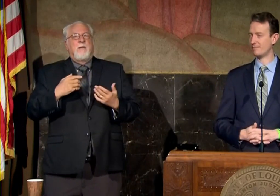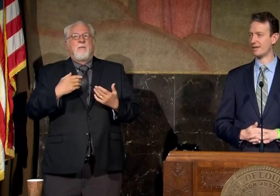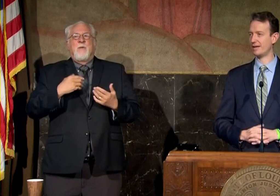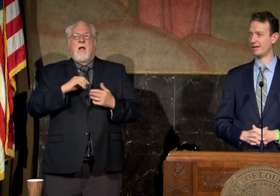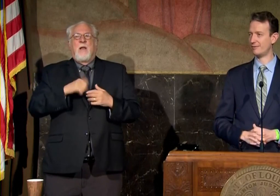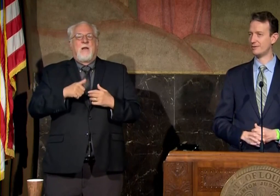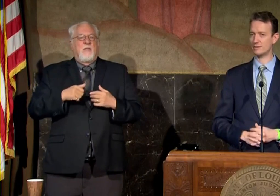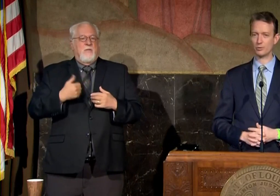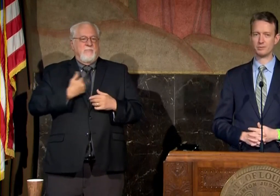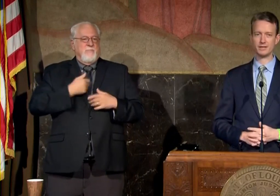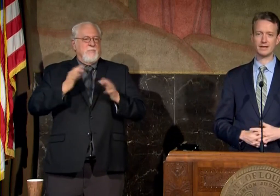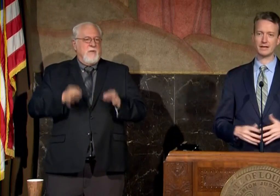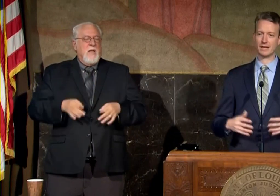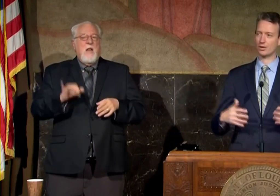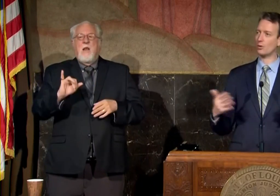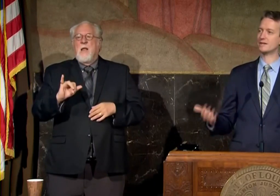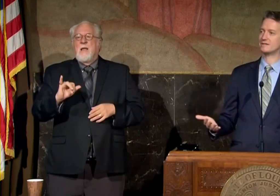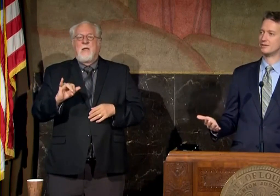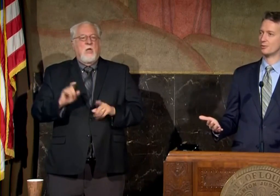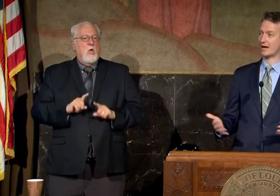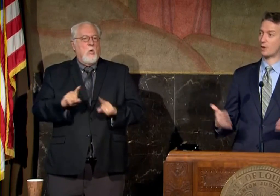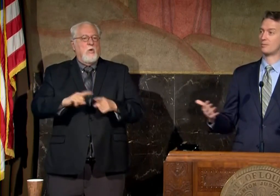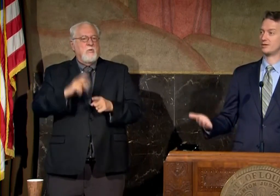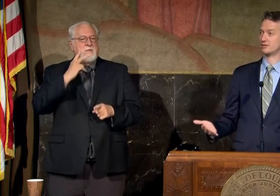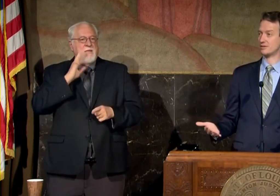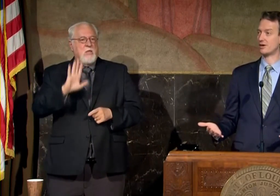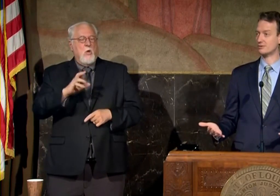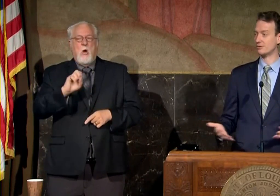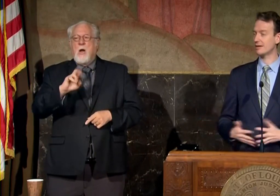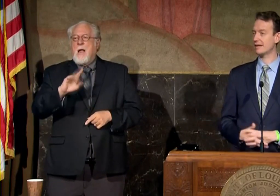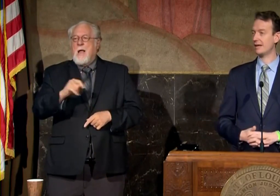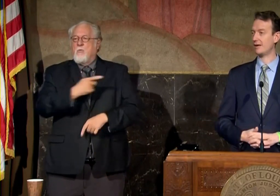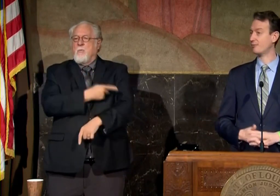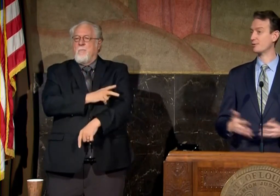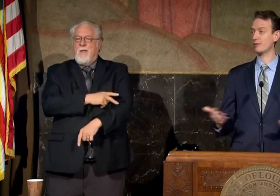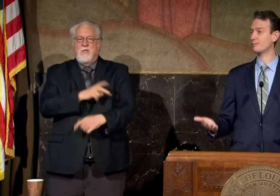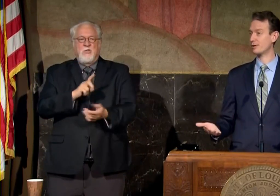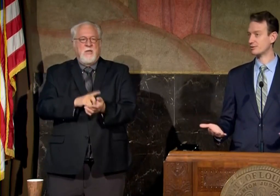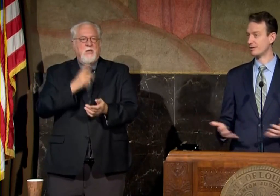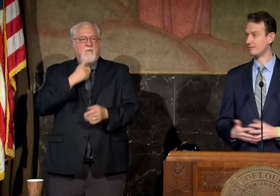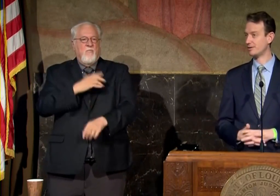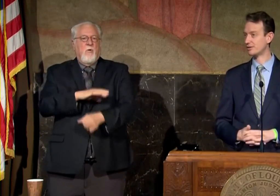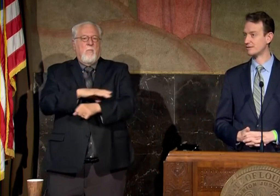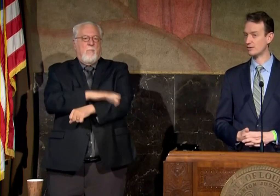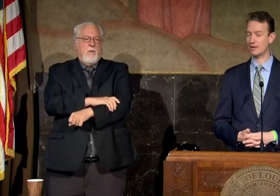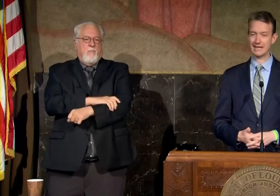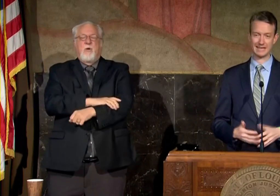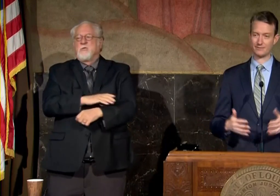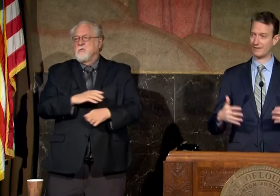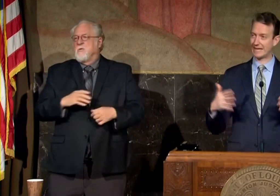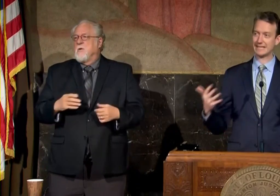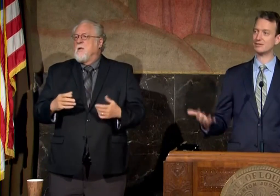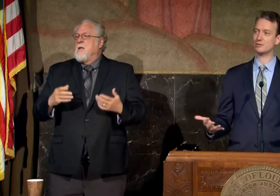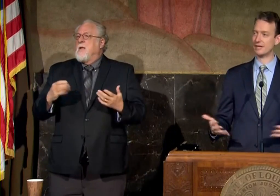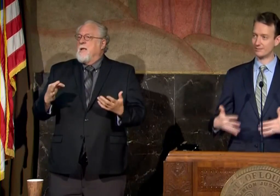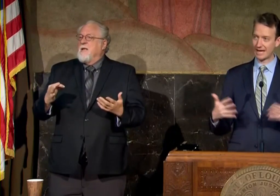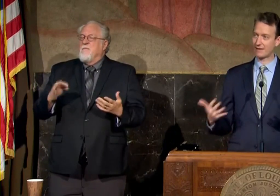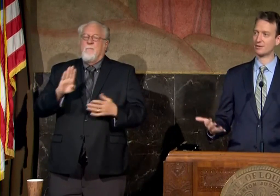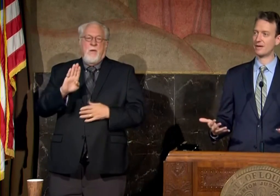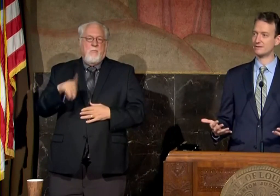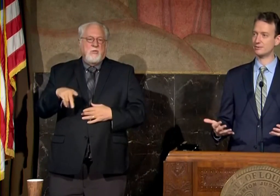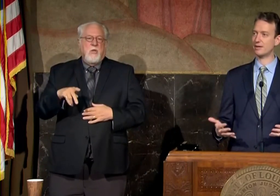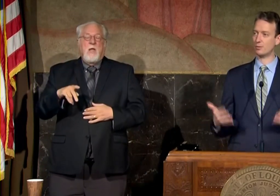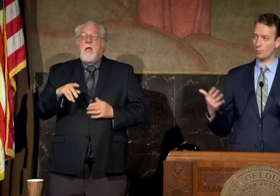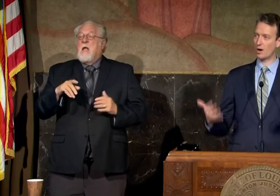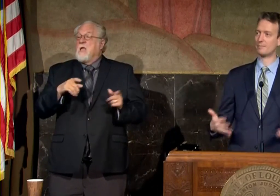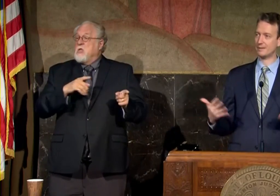visit would be going to see your outpatient doctor for your blood pressure elevation so if they can do that if they have